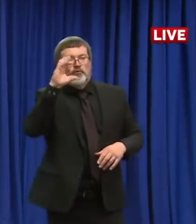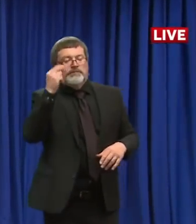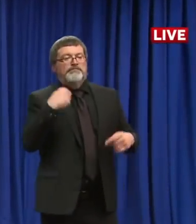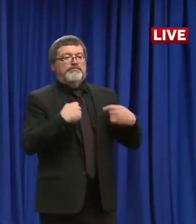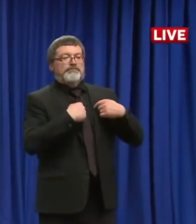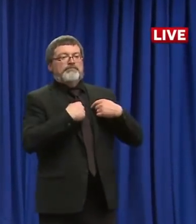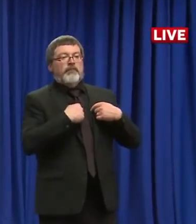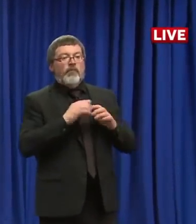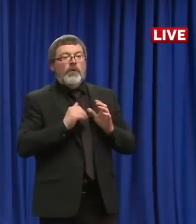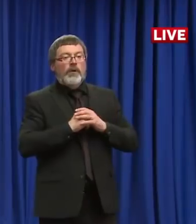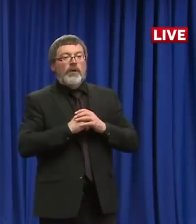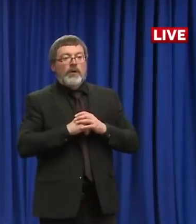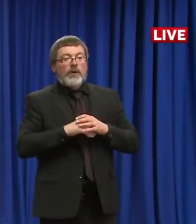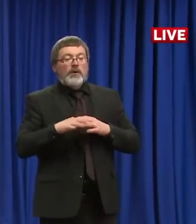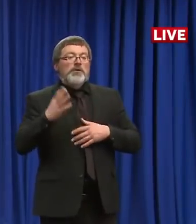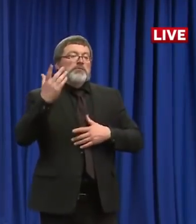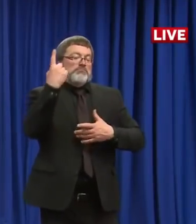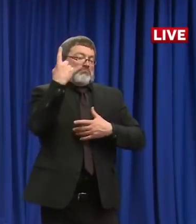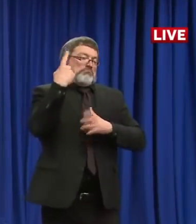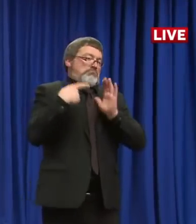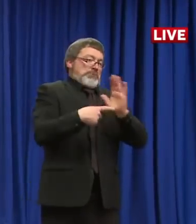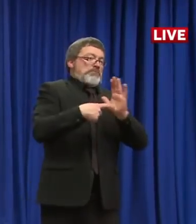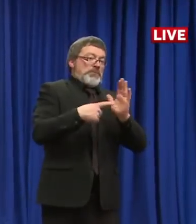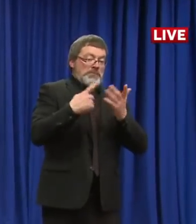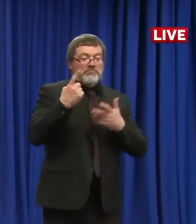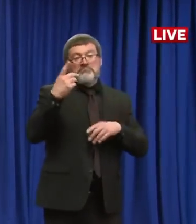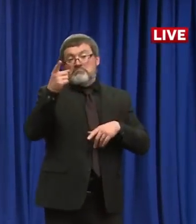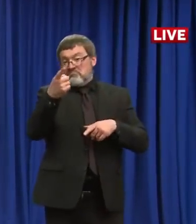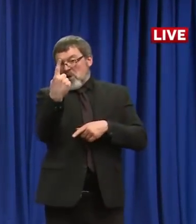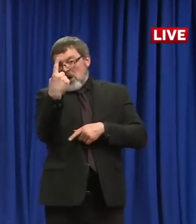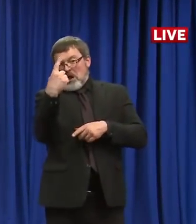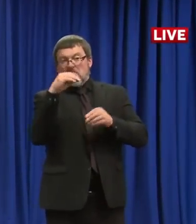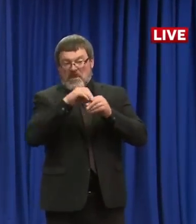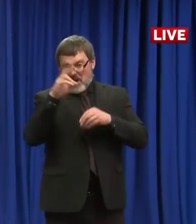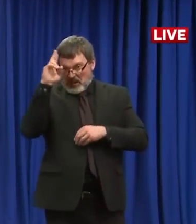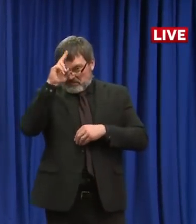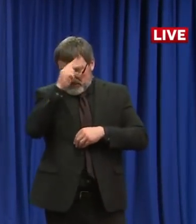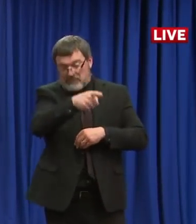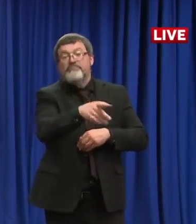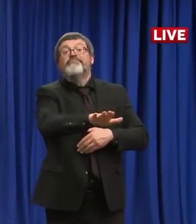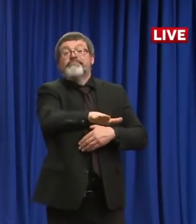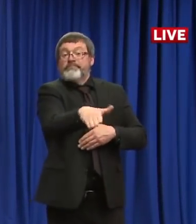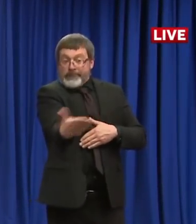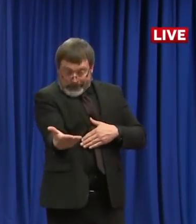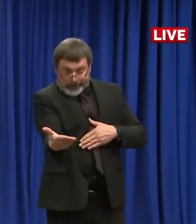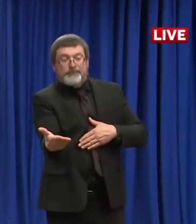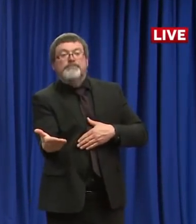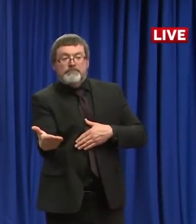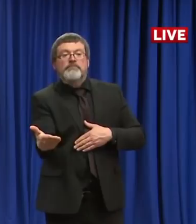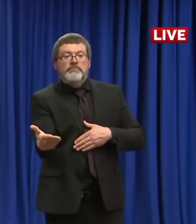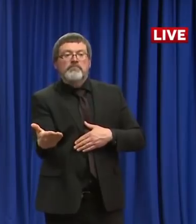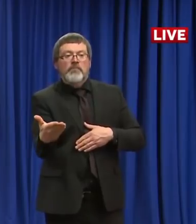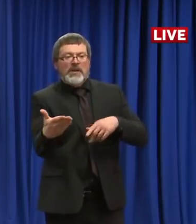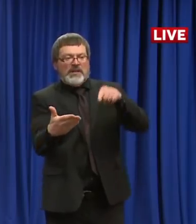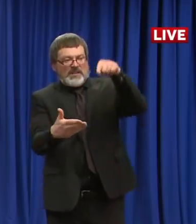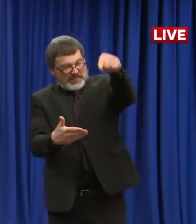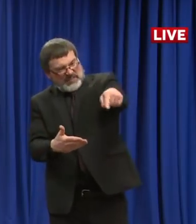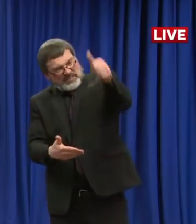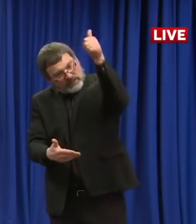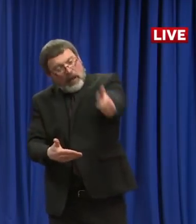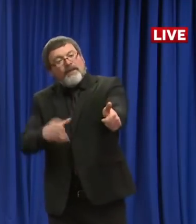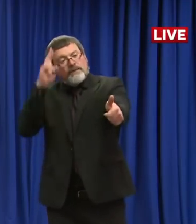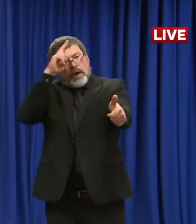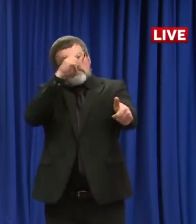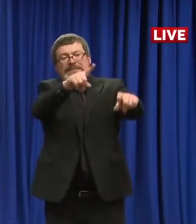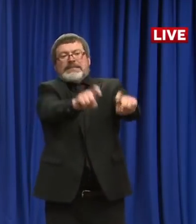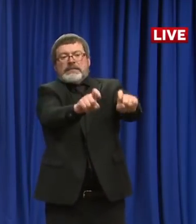passes away in a hospital, they have the ability, um, of testing and figuring out what the cause of, of death in that individual is. Um, we are